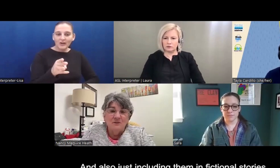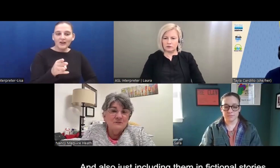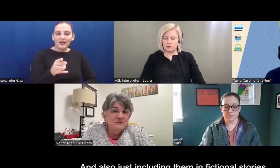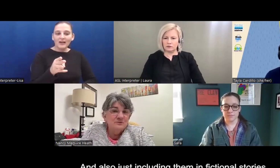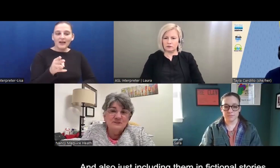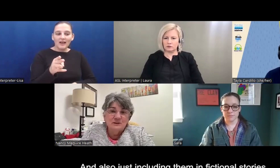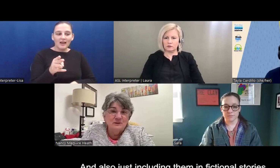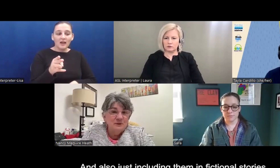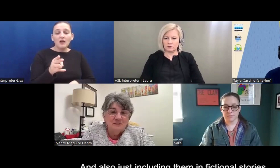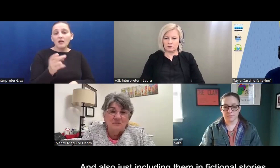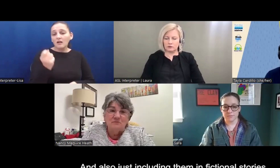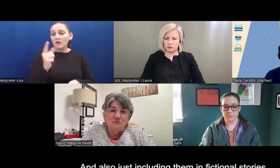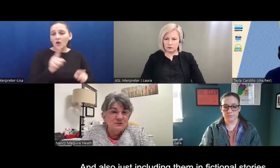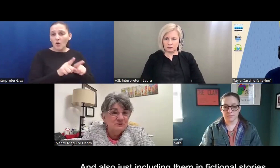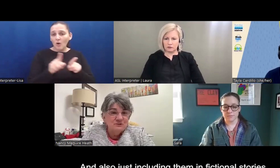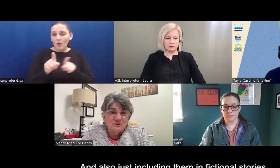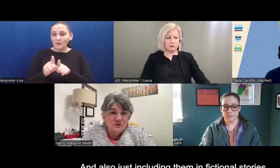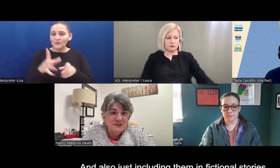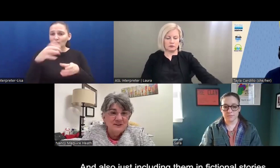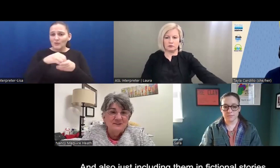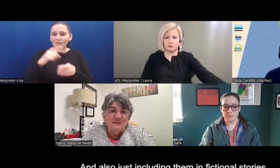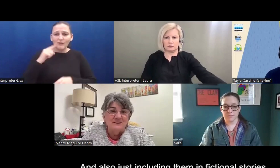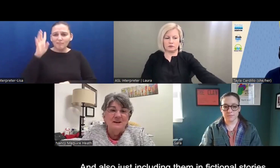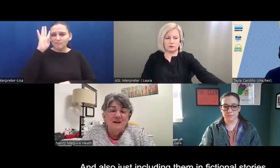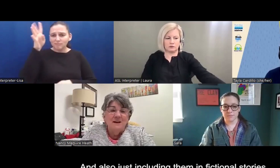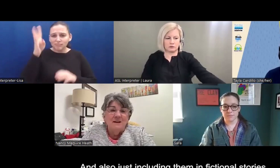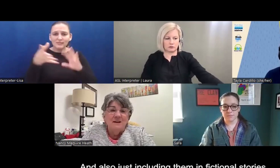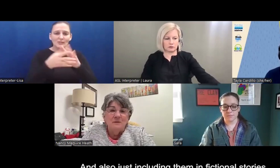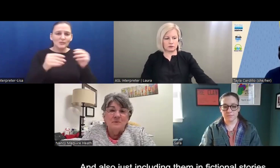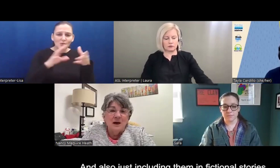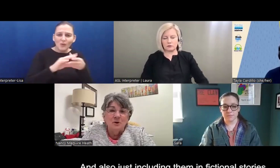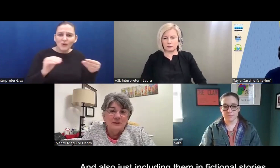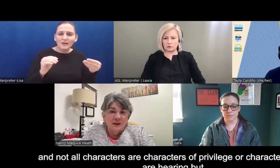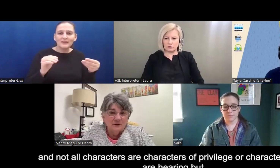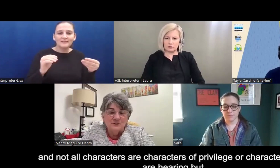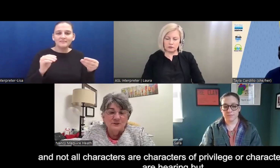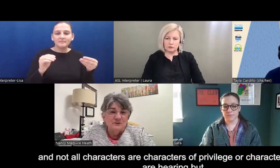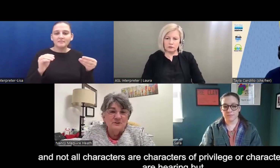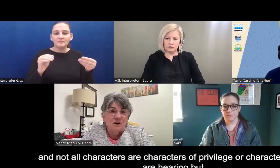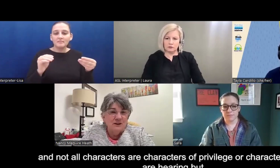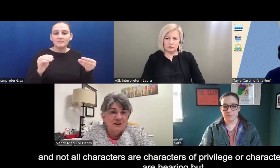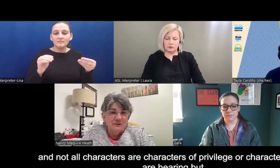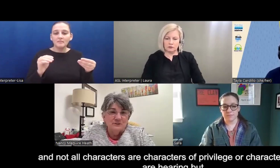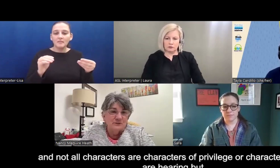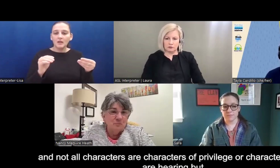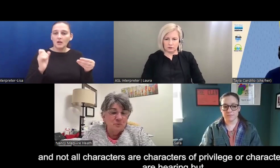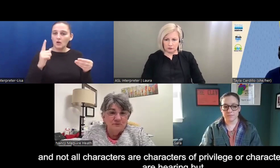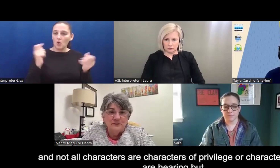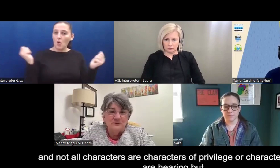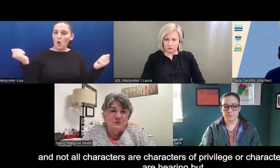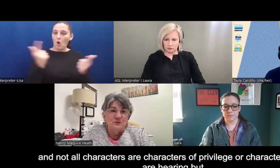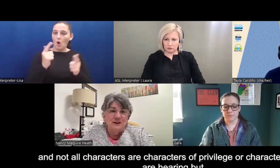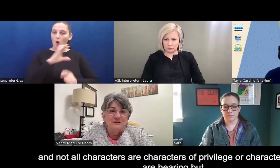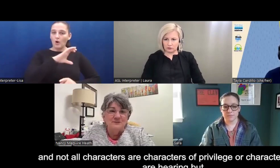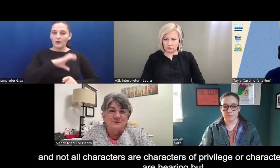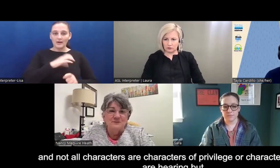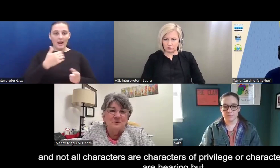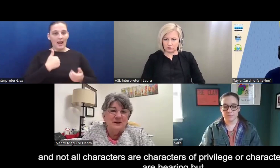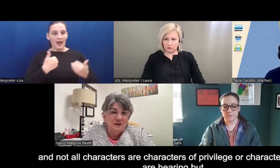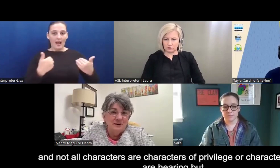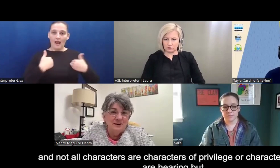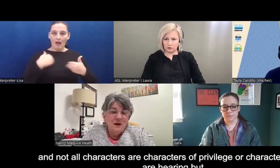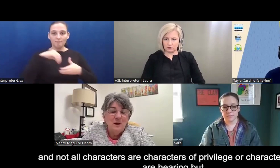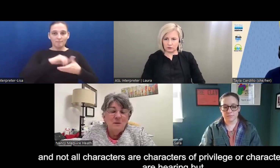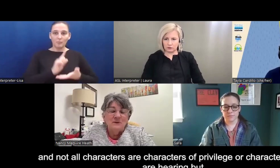also just including them in fictional stories. And not all characters are characters of privilege or characters